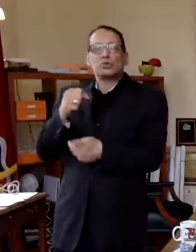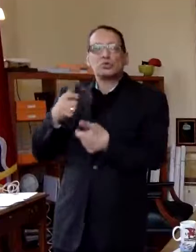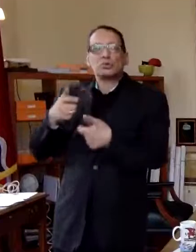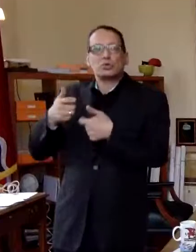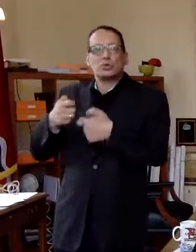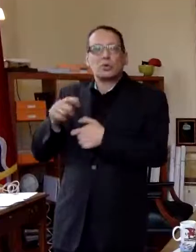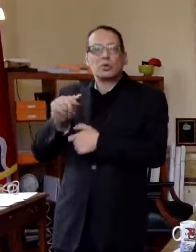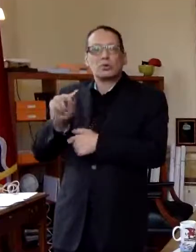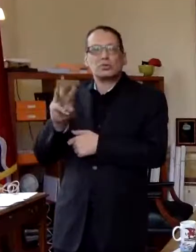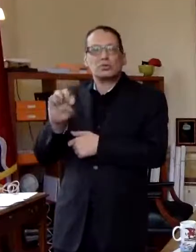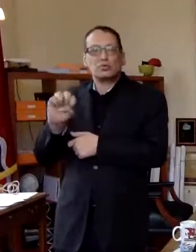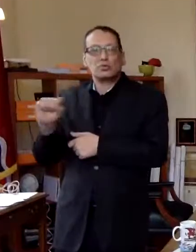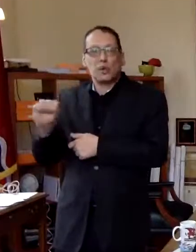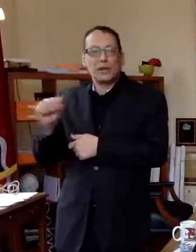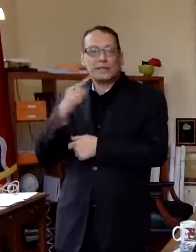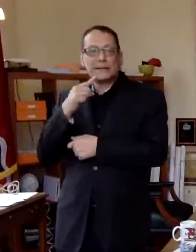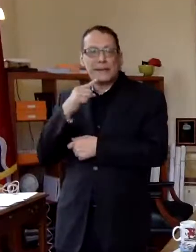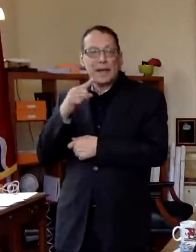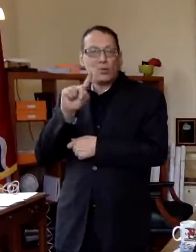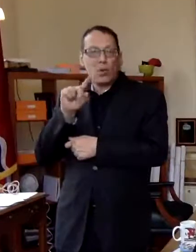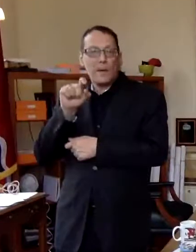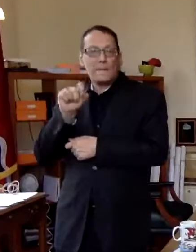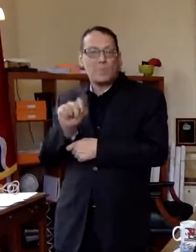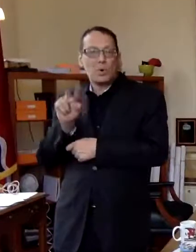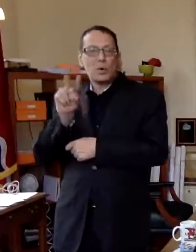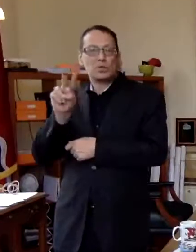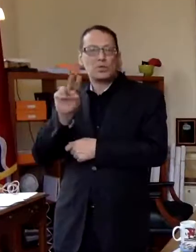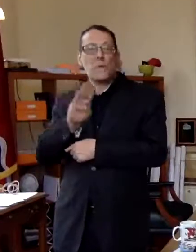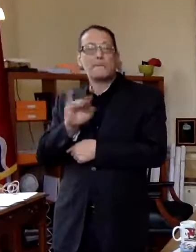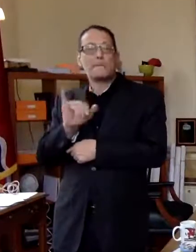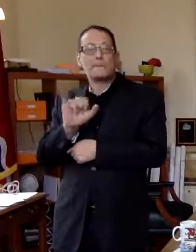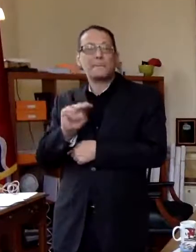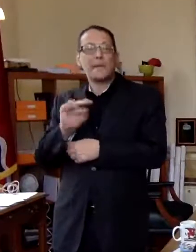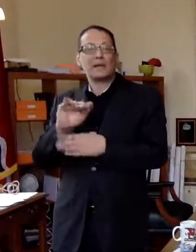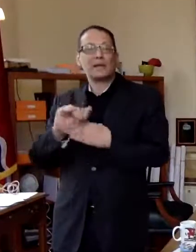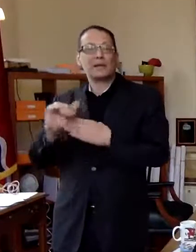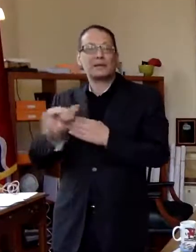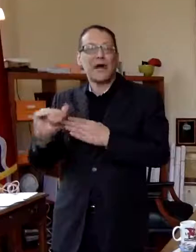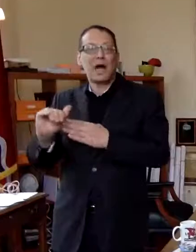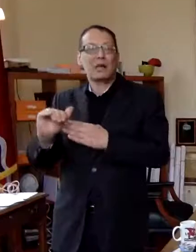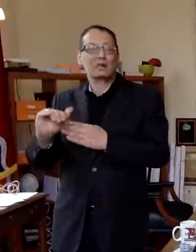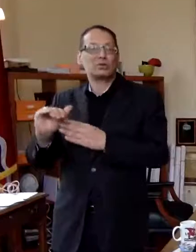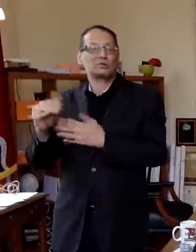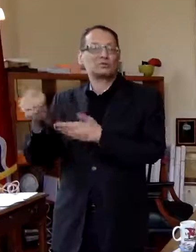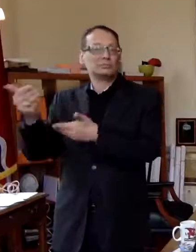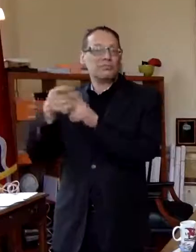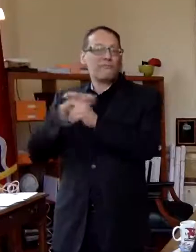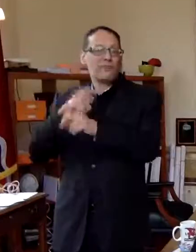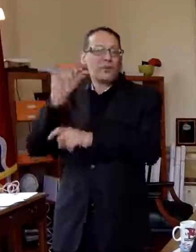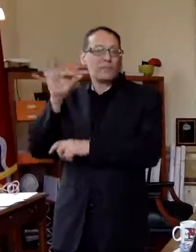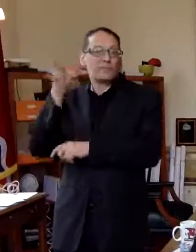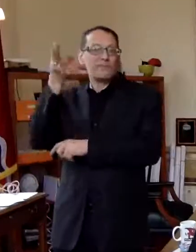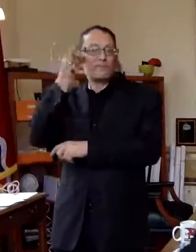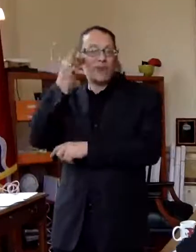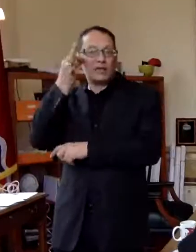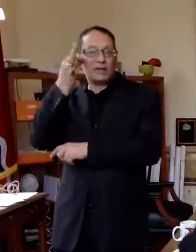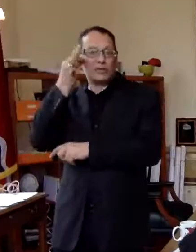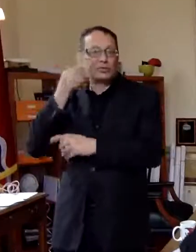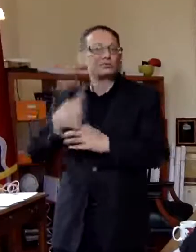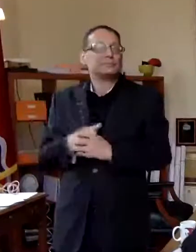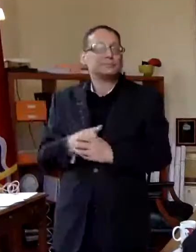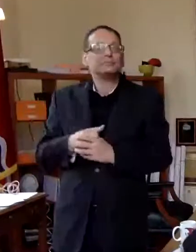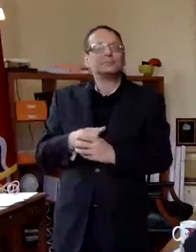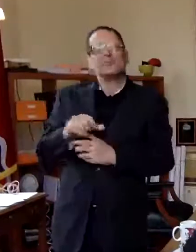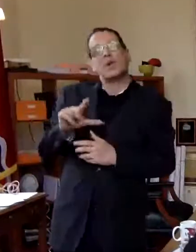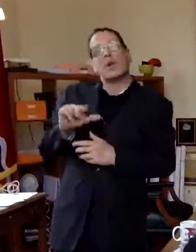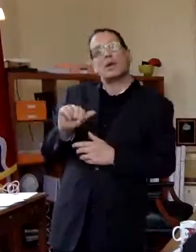the state of missouri had received a 1.2 billion wire transfer from the federal government for covet 19 relief lashana lewis